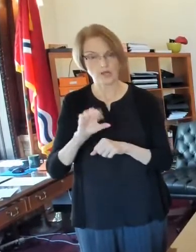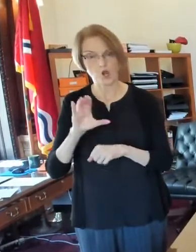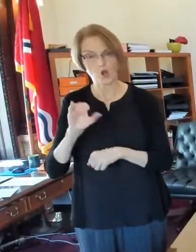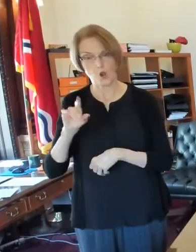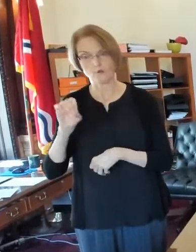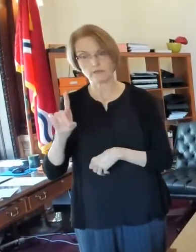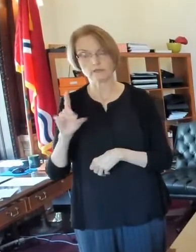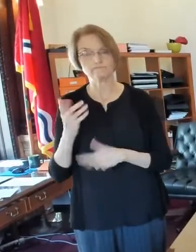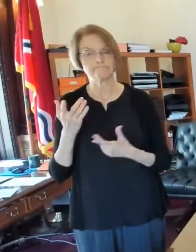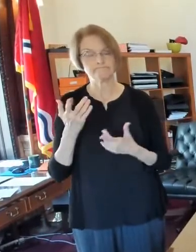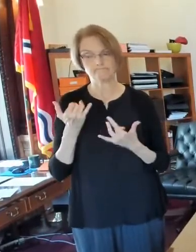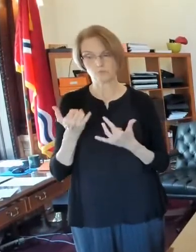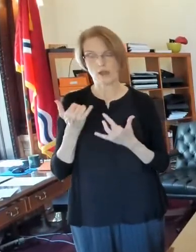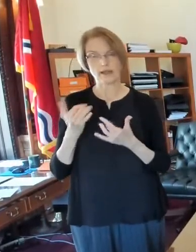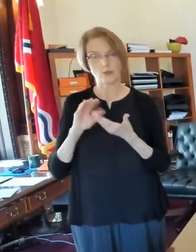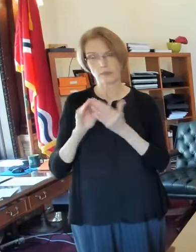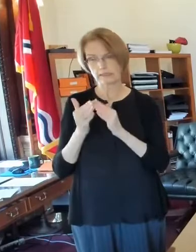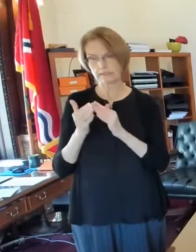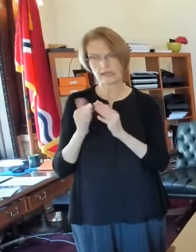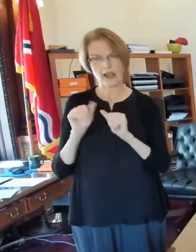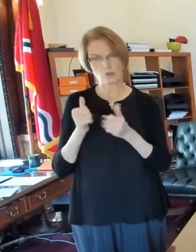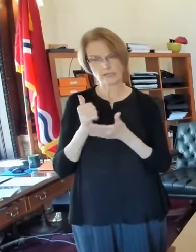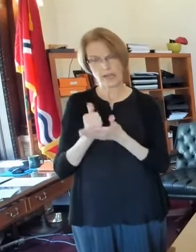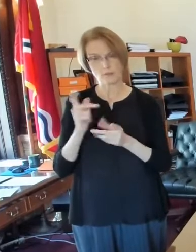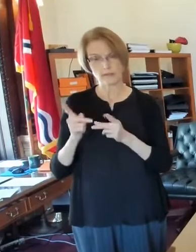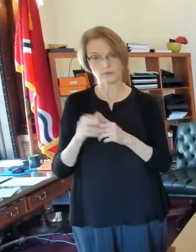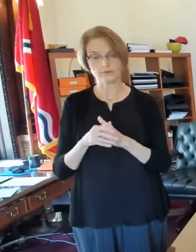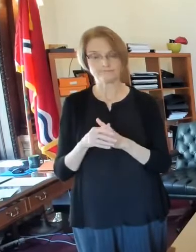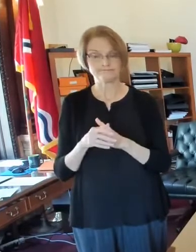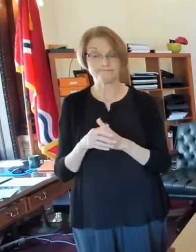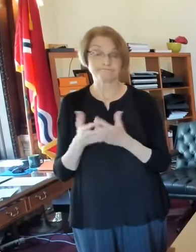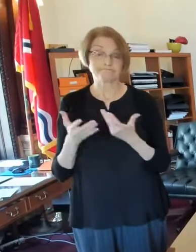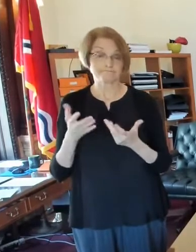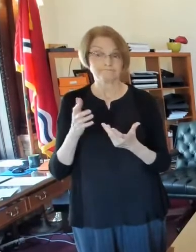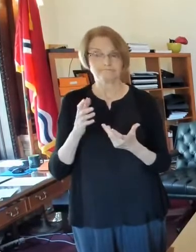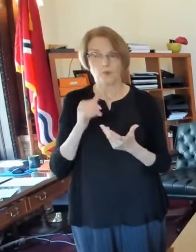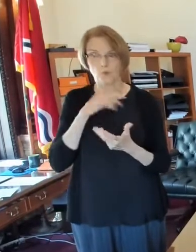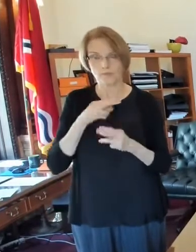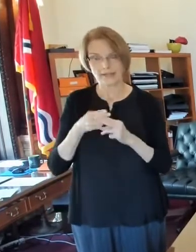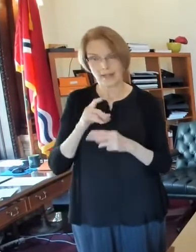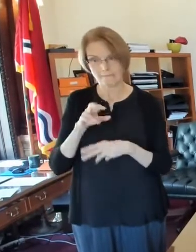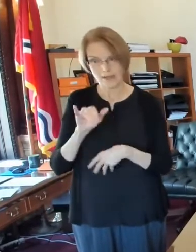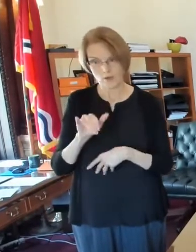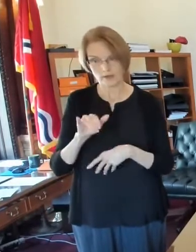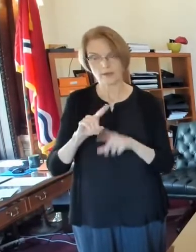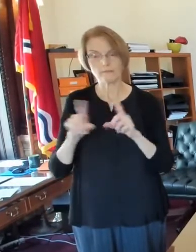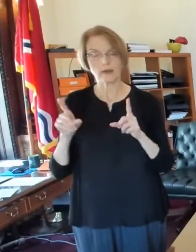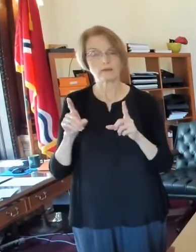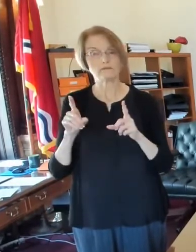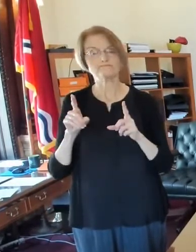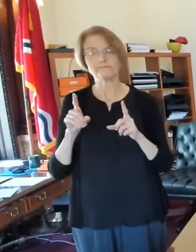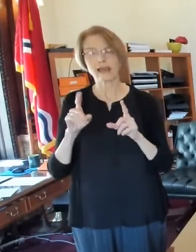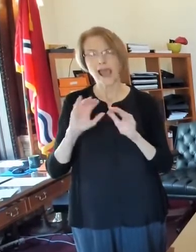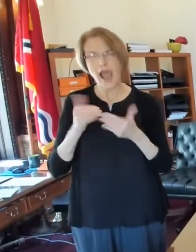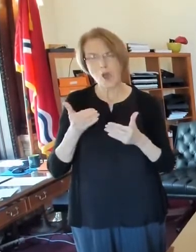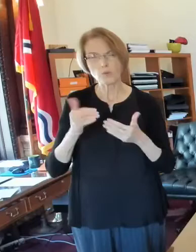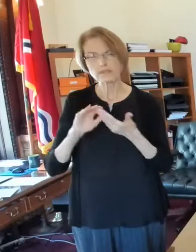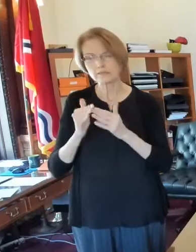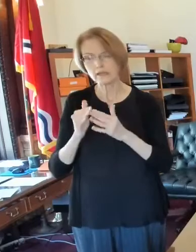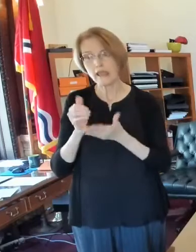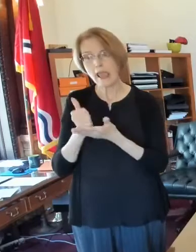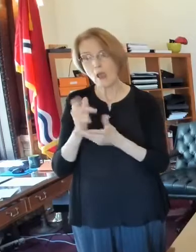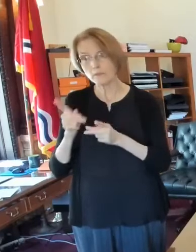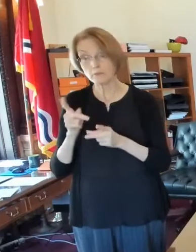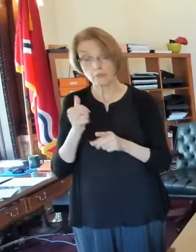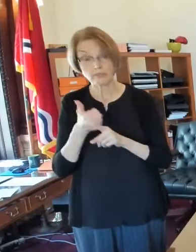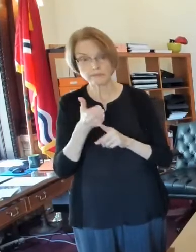to what the city is doing to help people? This is from a Mary, maybe the same Mary, but what the city is doing to help folks who have been unemployed because